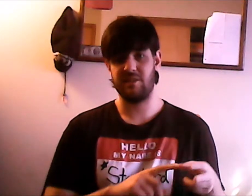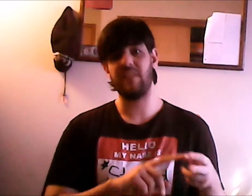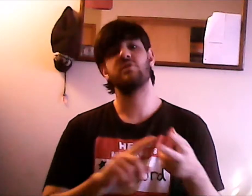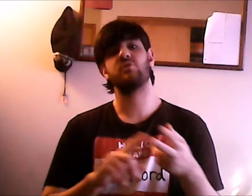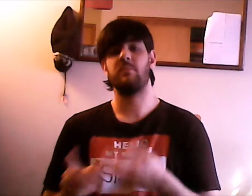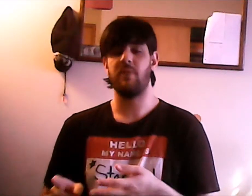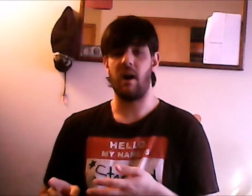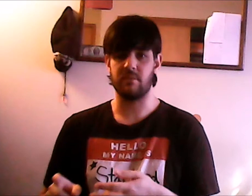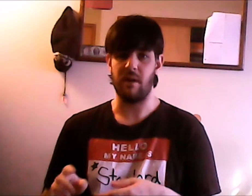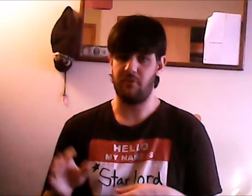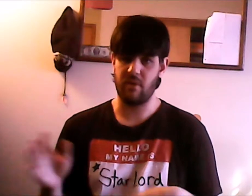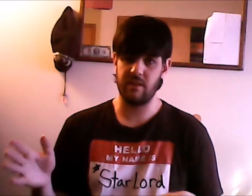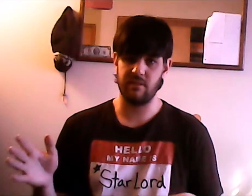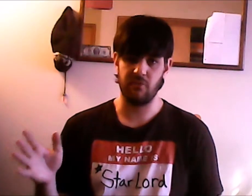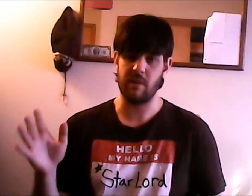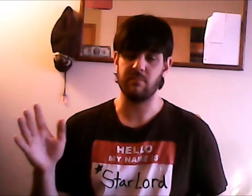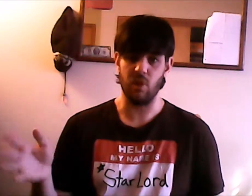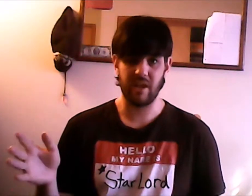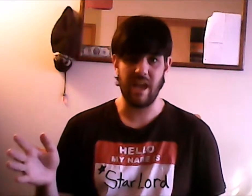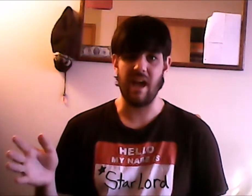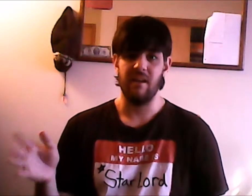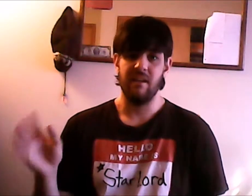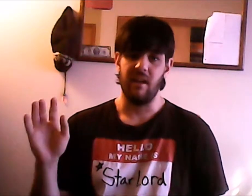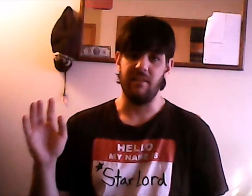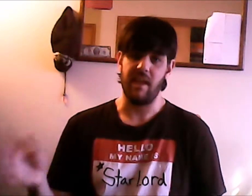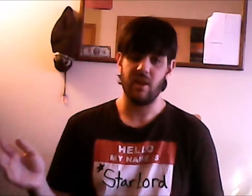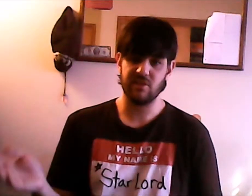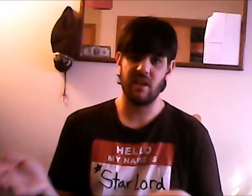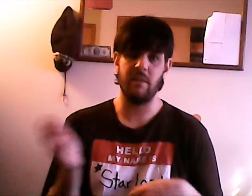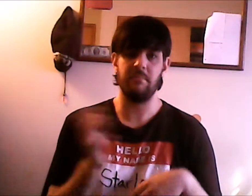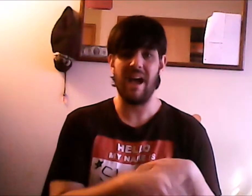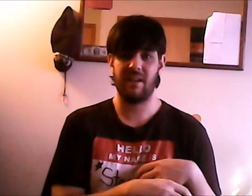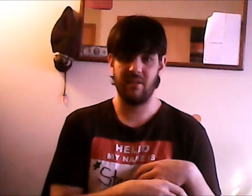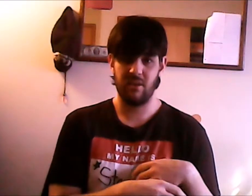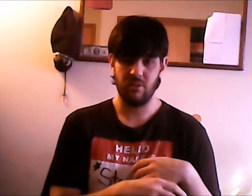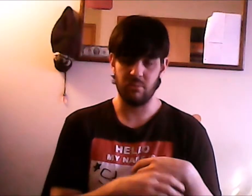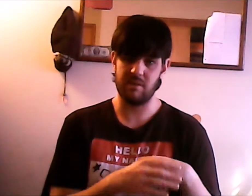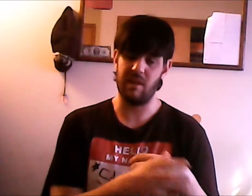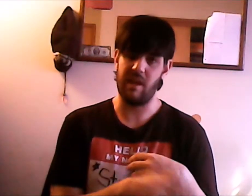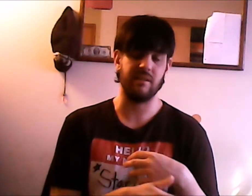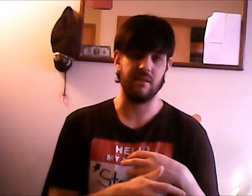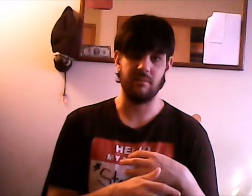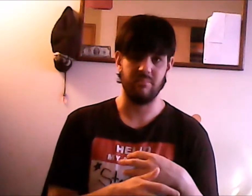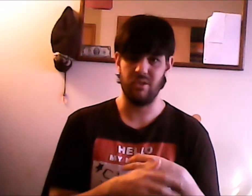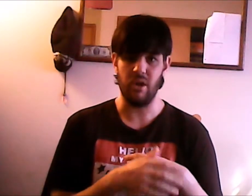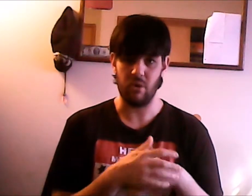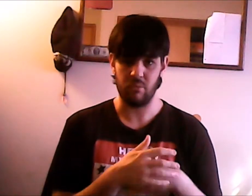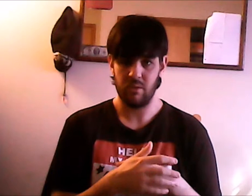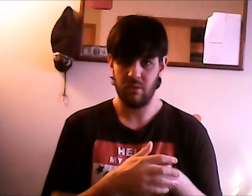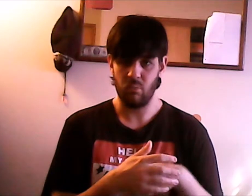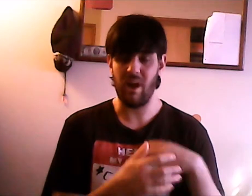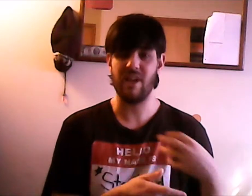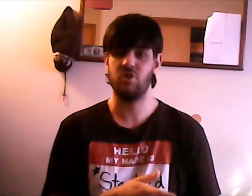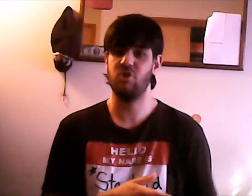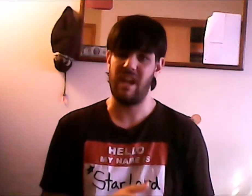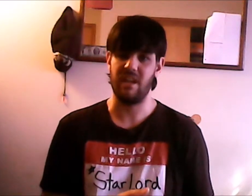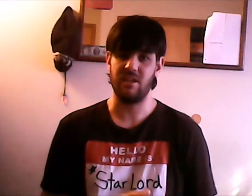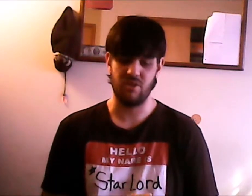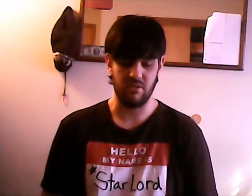send the script off to my friend for him to look at and then he'll send it back with like you know what I should change and